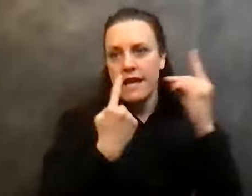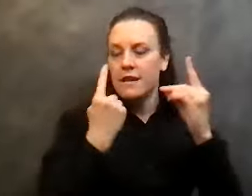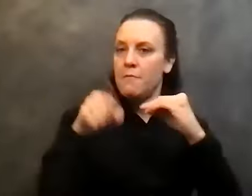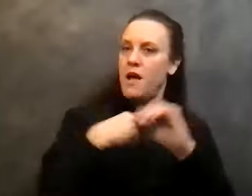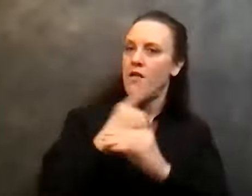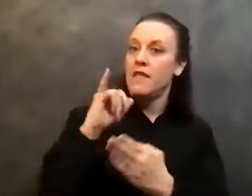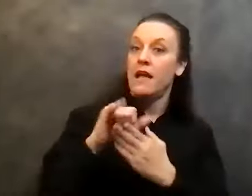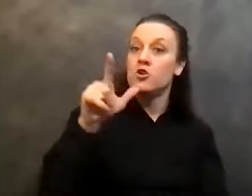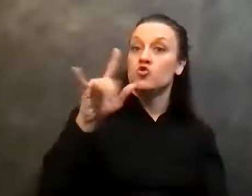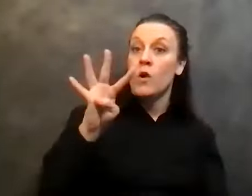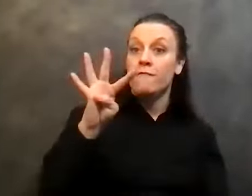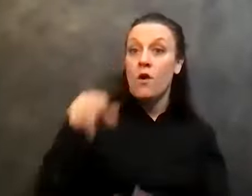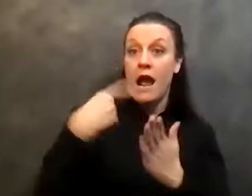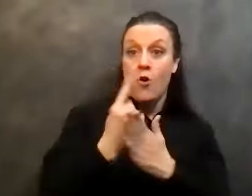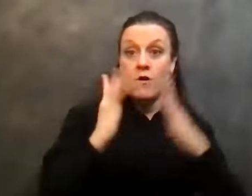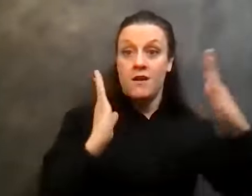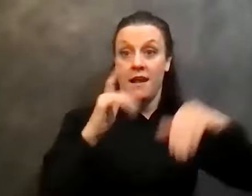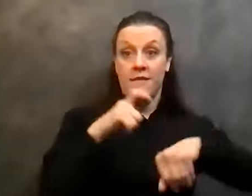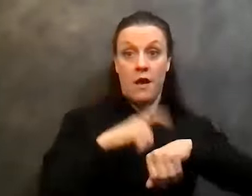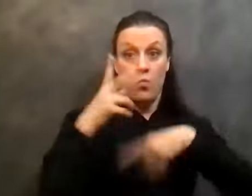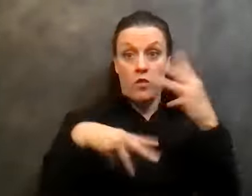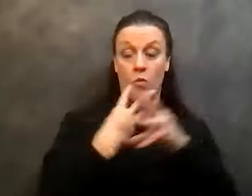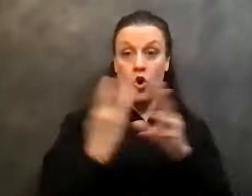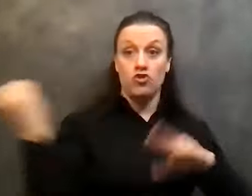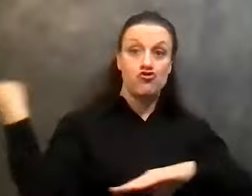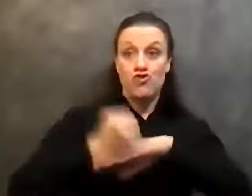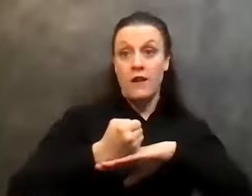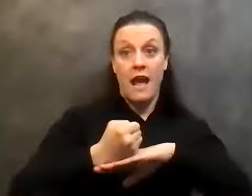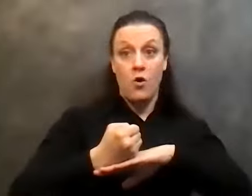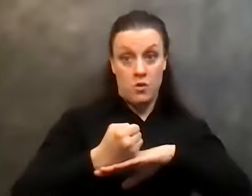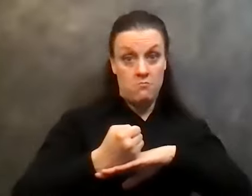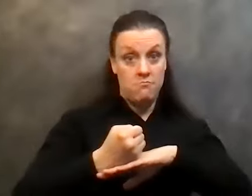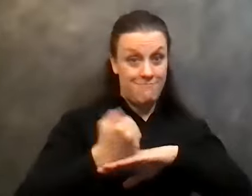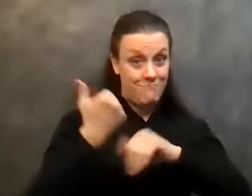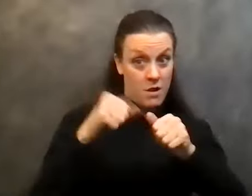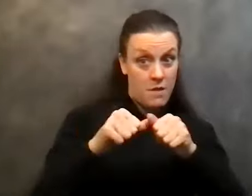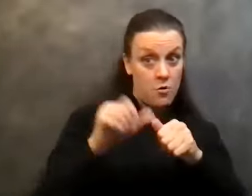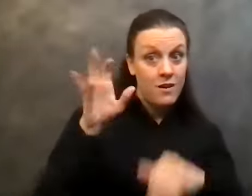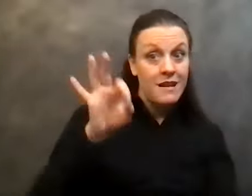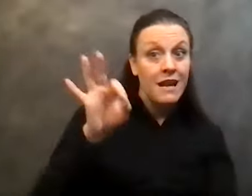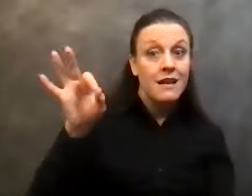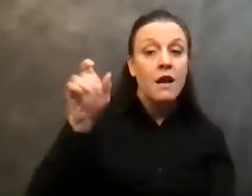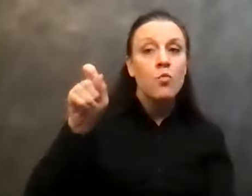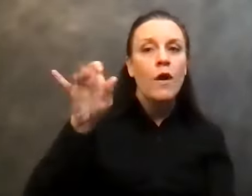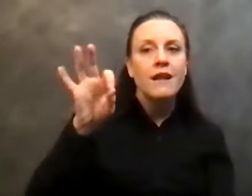hour period of time when the world shut down and 99.9% of the AA meetings